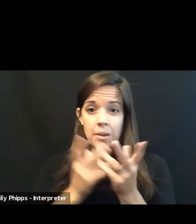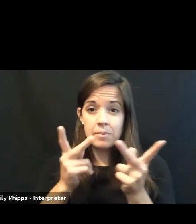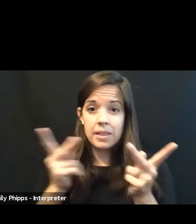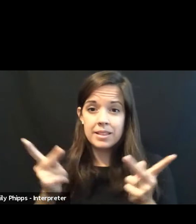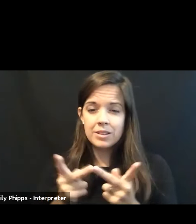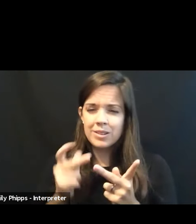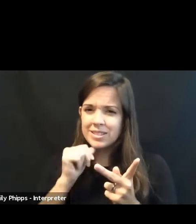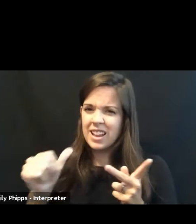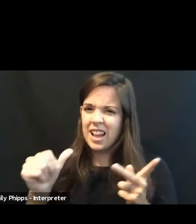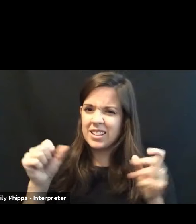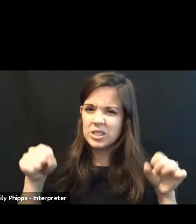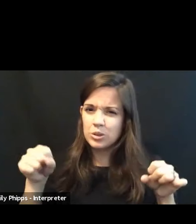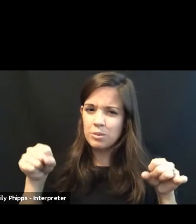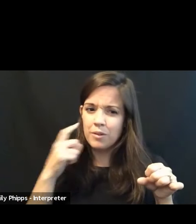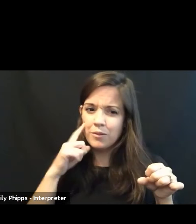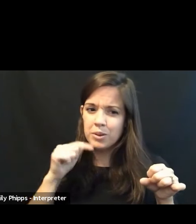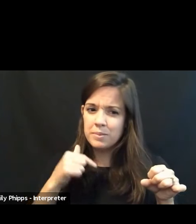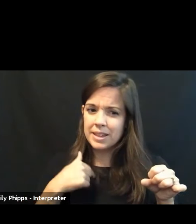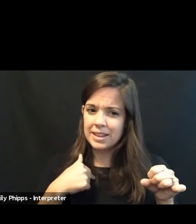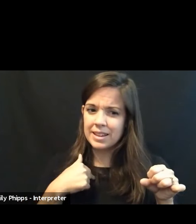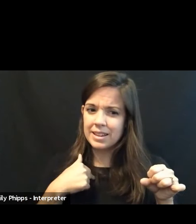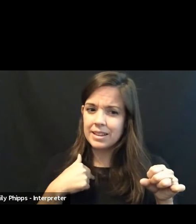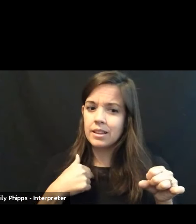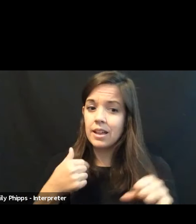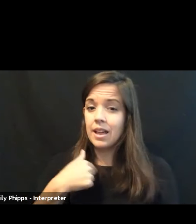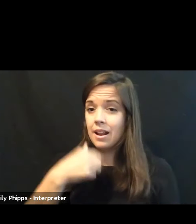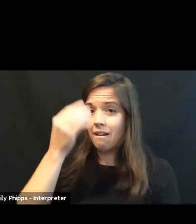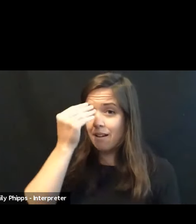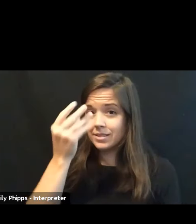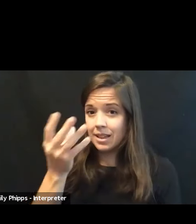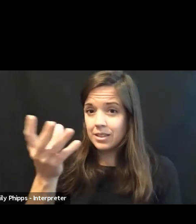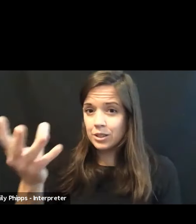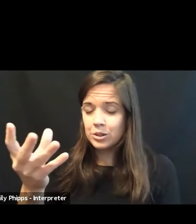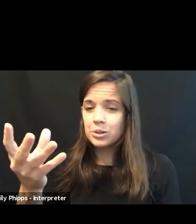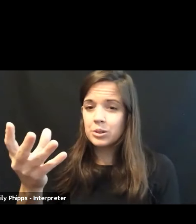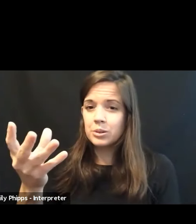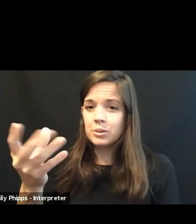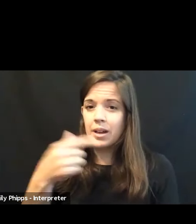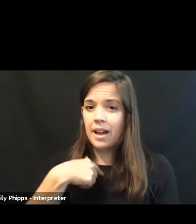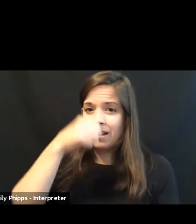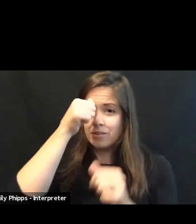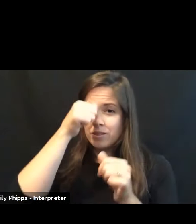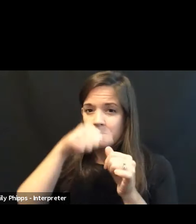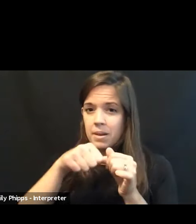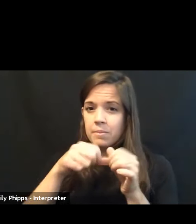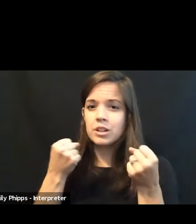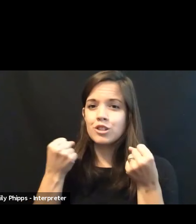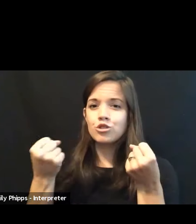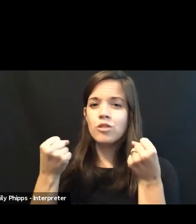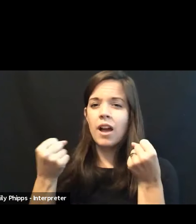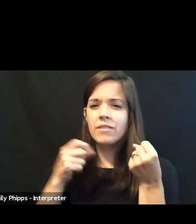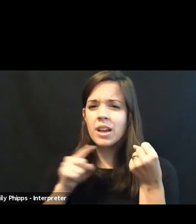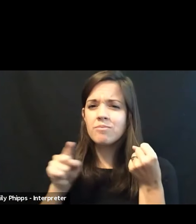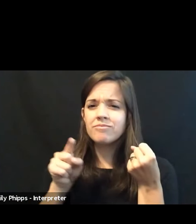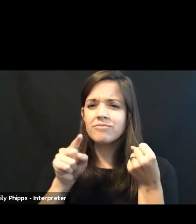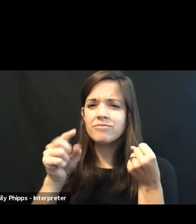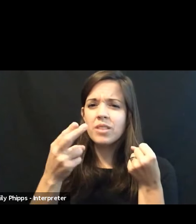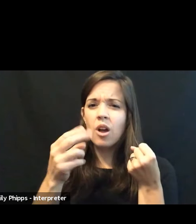for me. I'll tell you that I remember driving up to Hawk Mountain